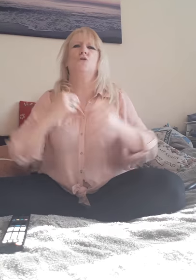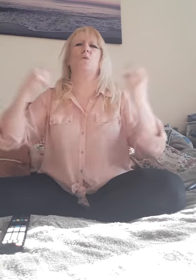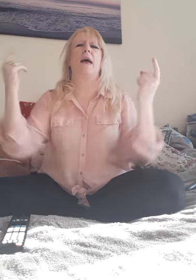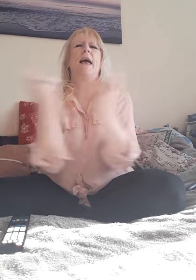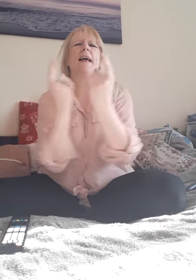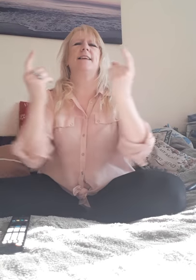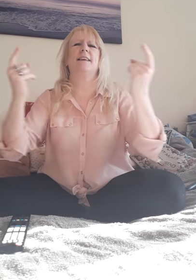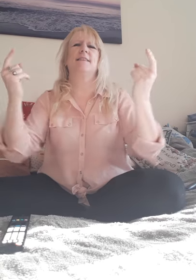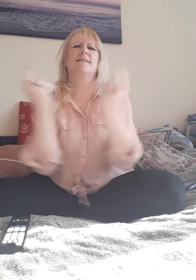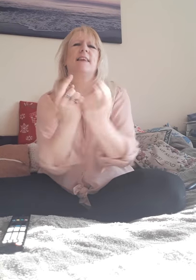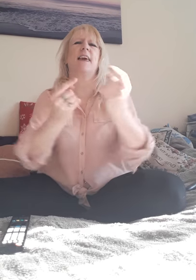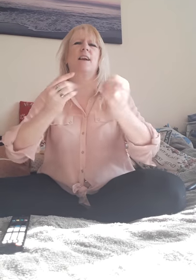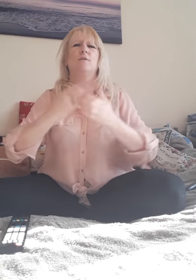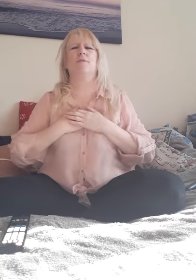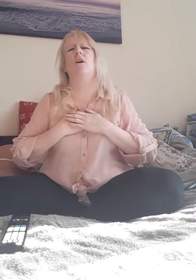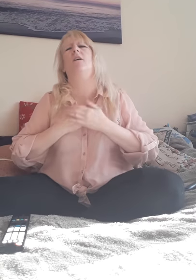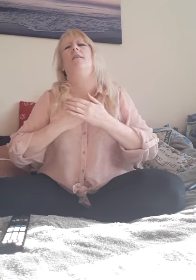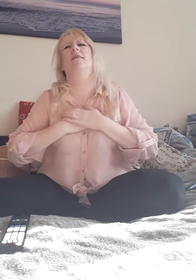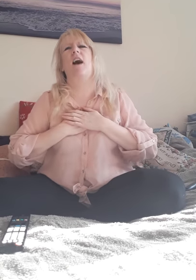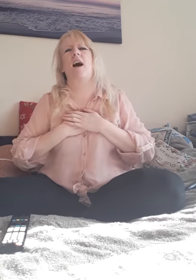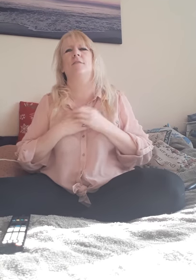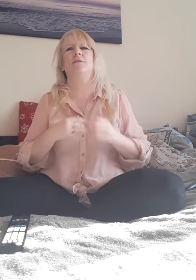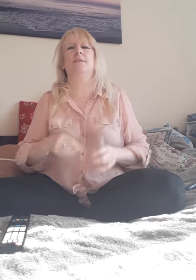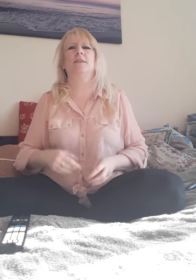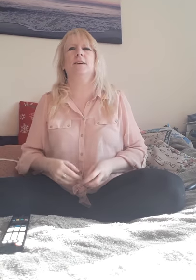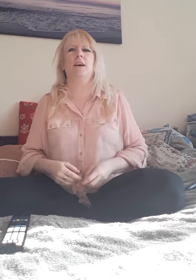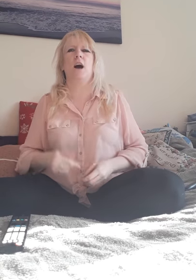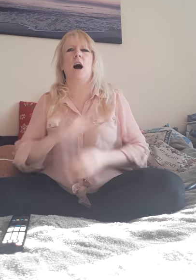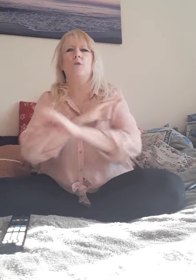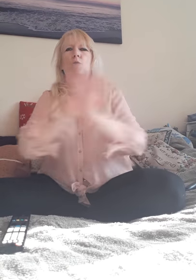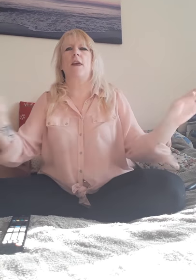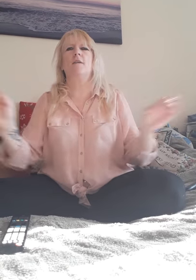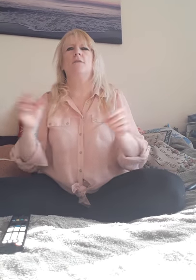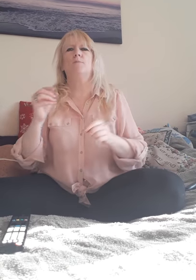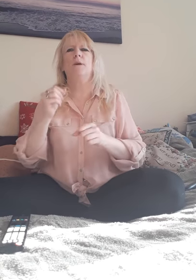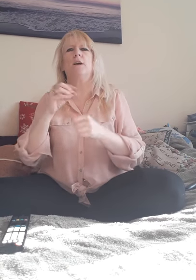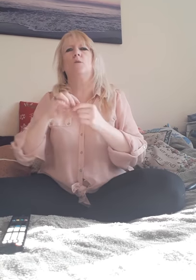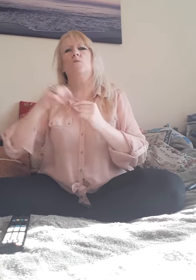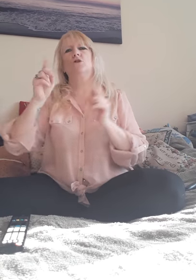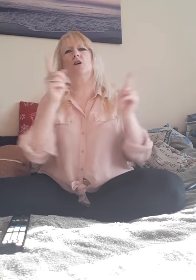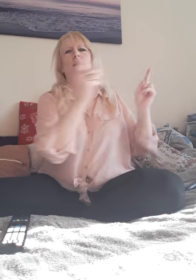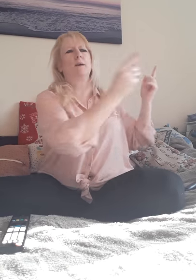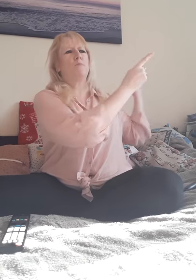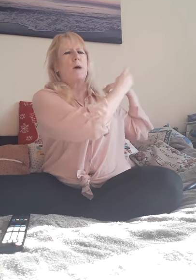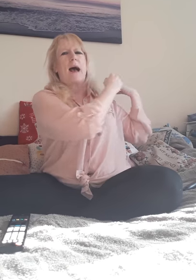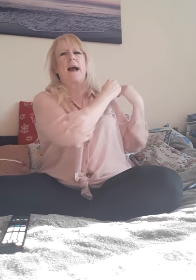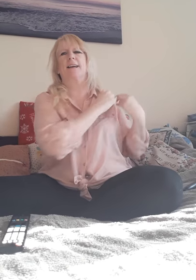anything for love, and never need a train of thought.